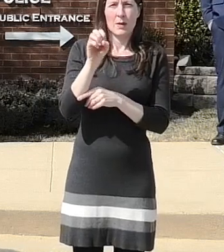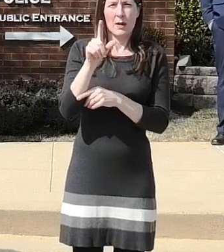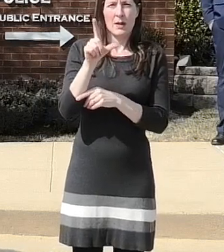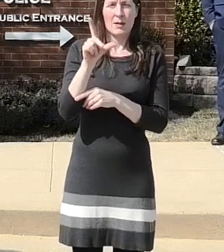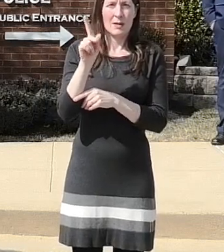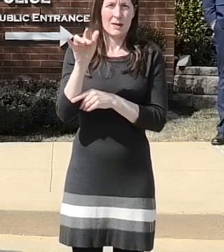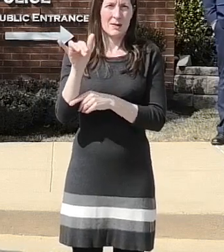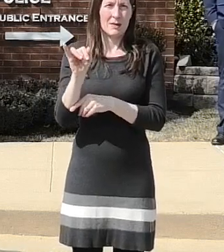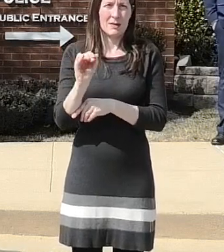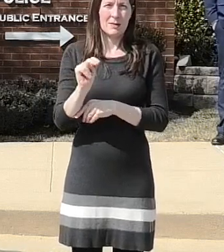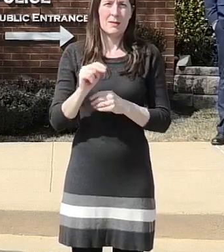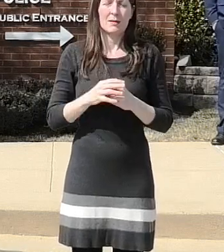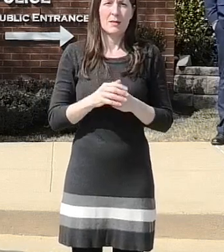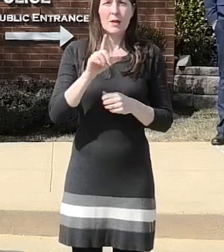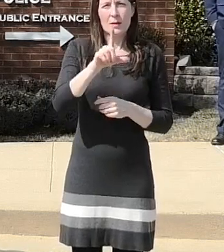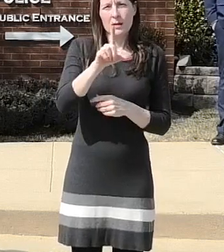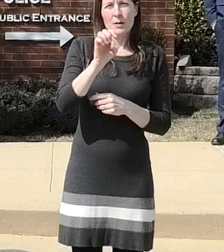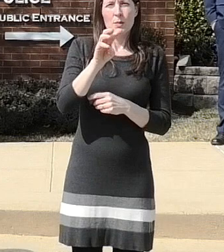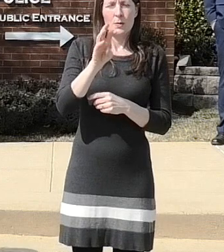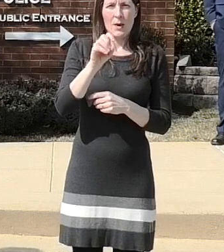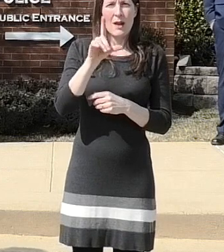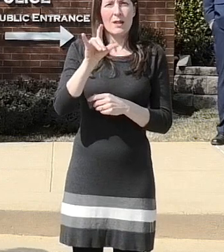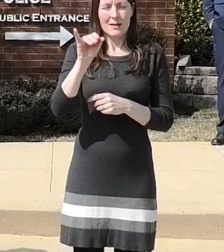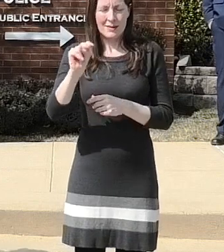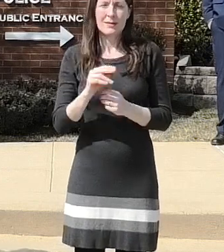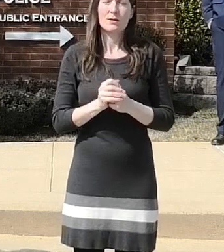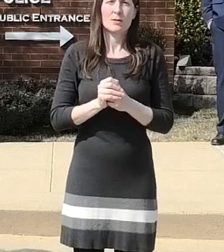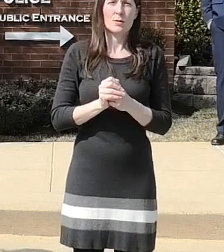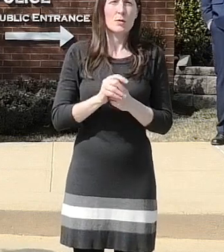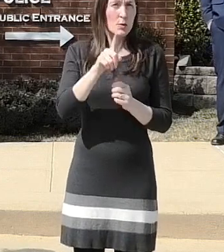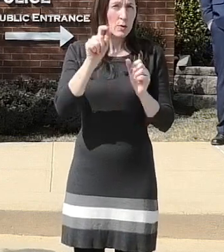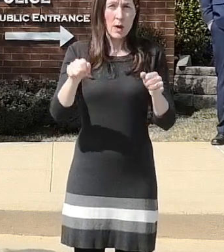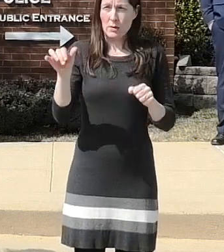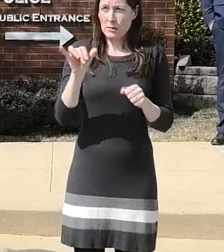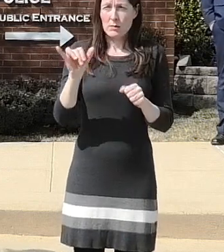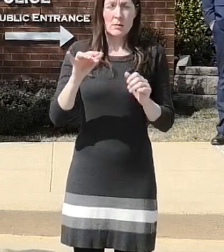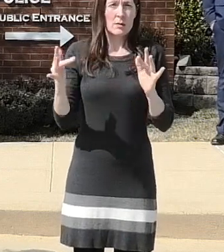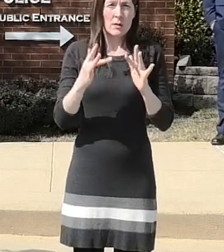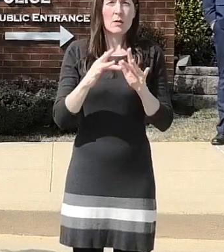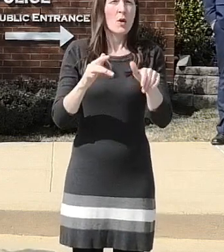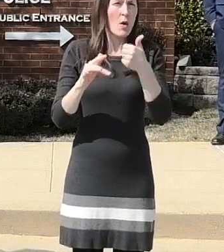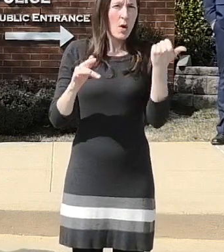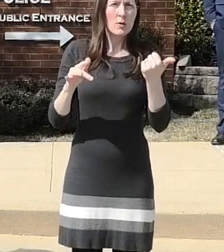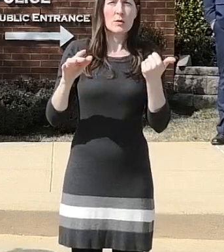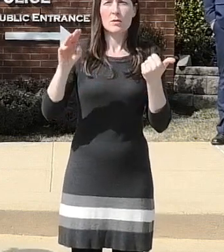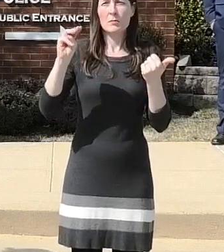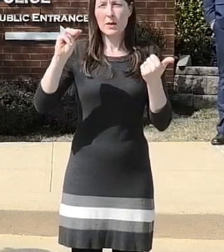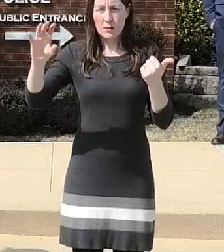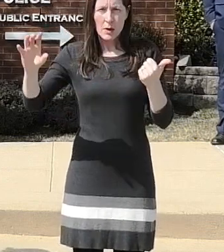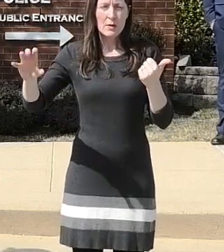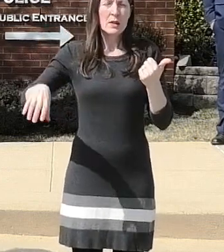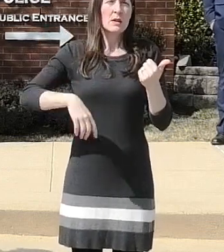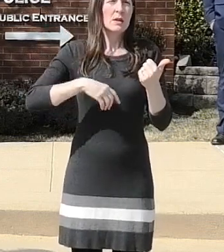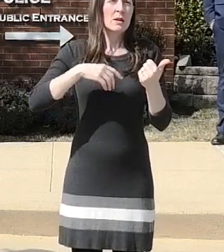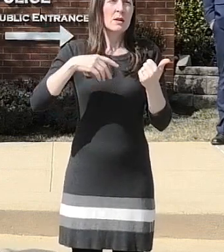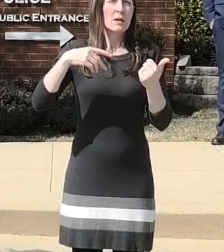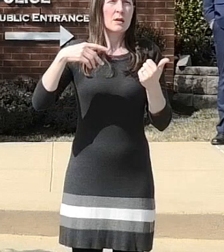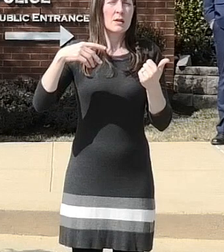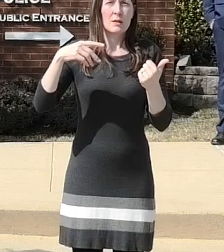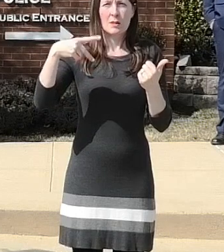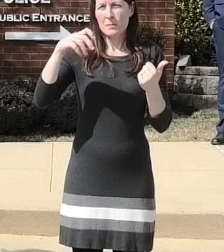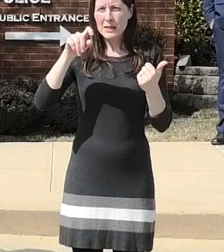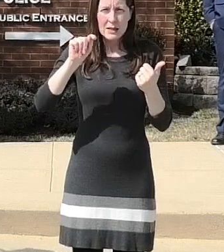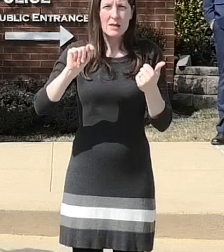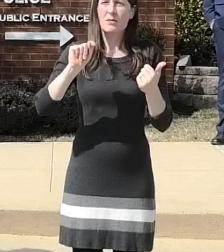jen donnellan who is with pg fire pete perringer who is the pio with montgomery county fire you guys all know how to